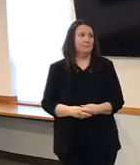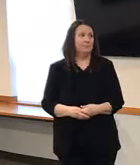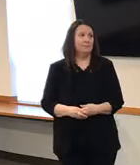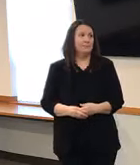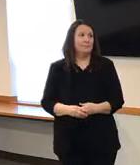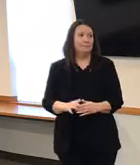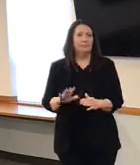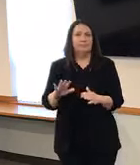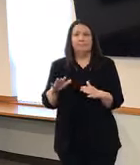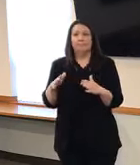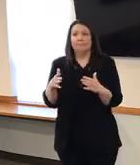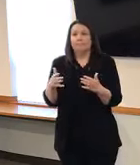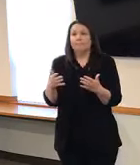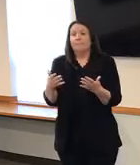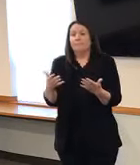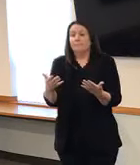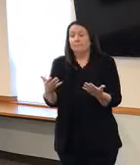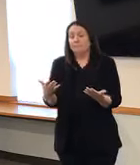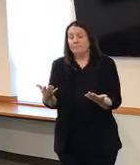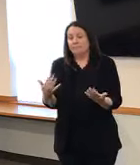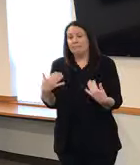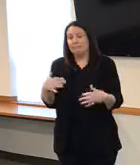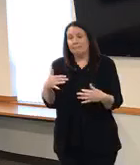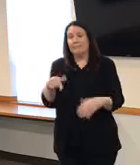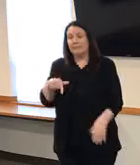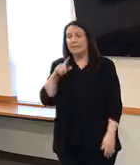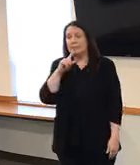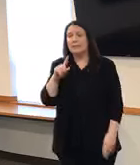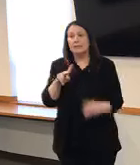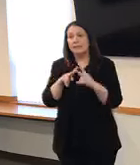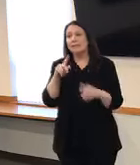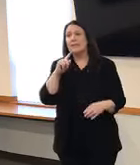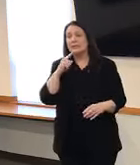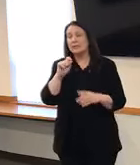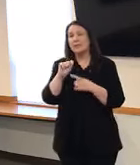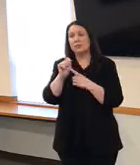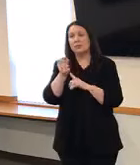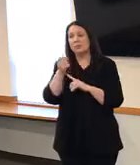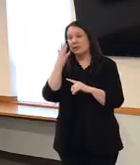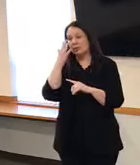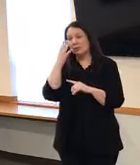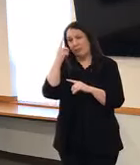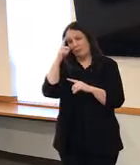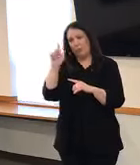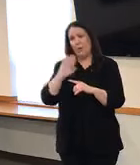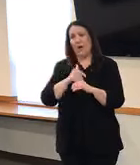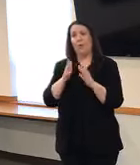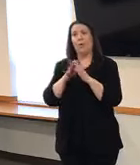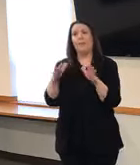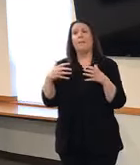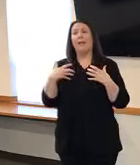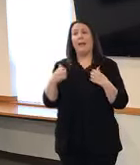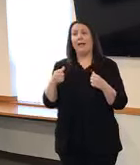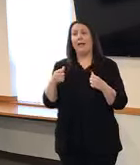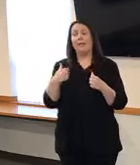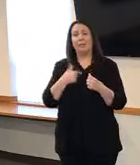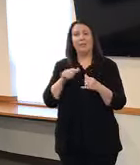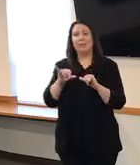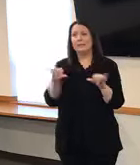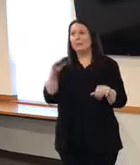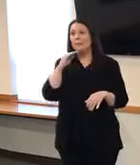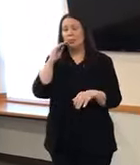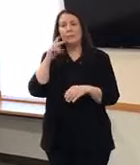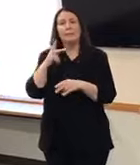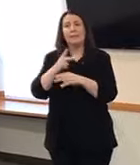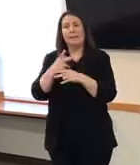edict may be about the seriousness and the growing public health crises in our country, the government